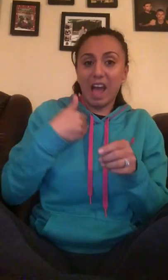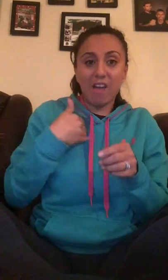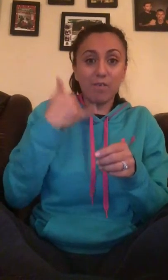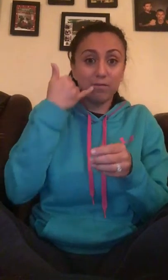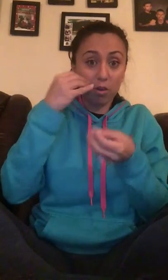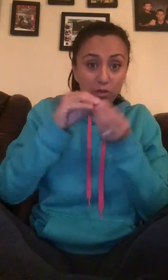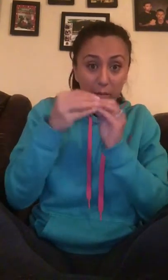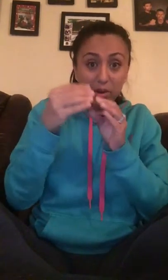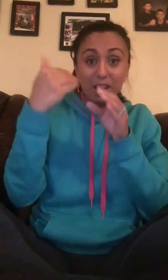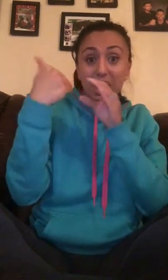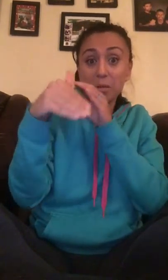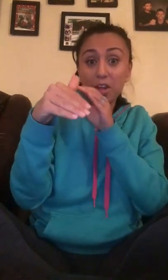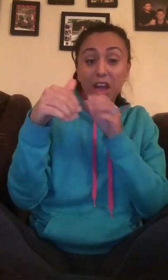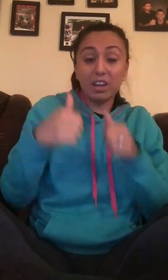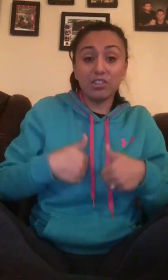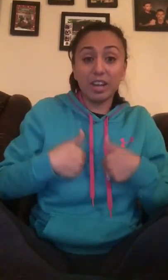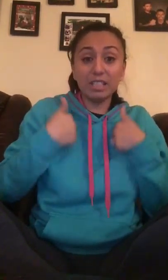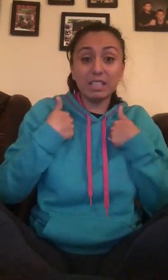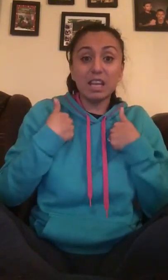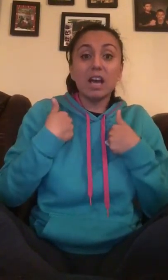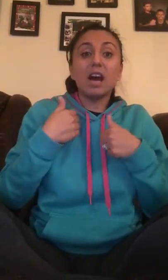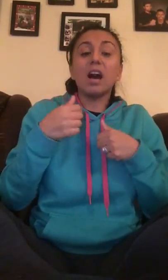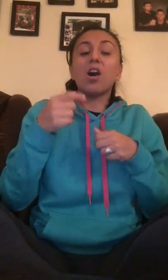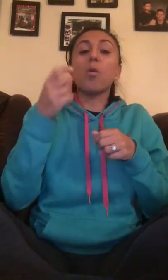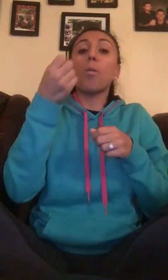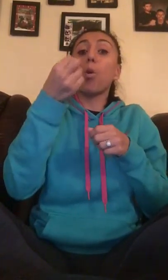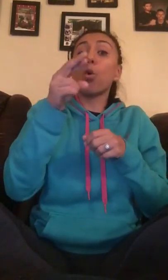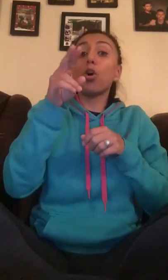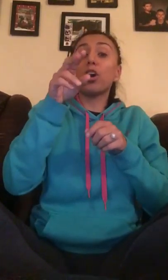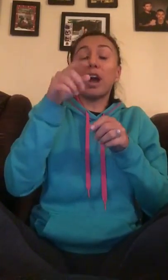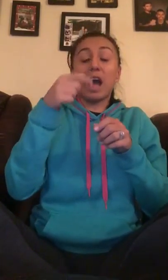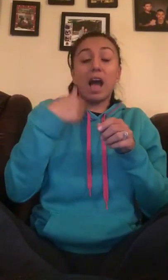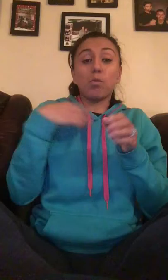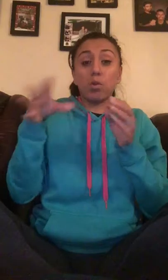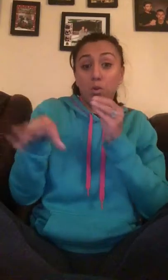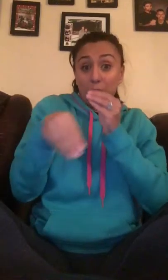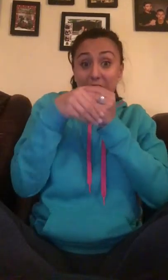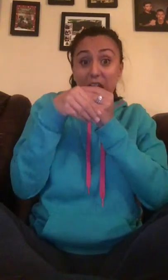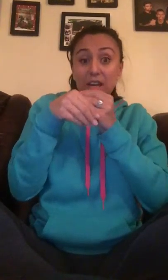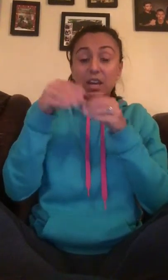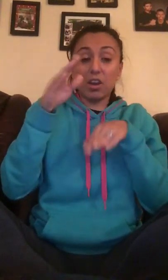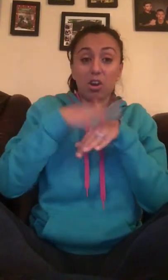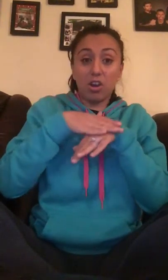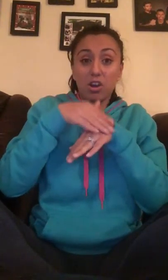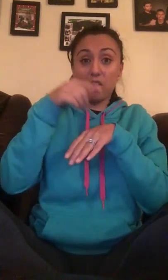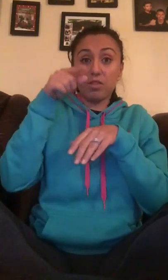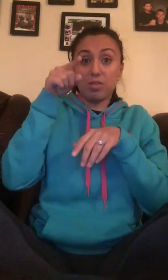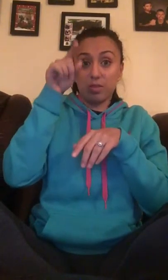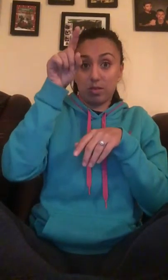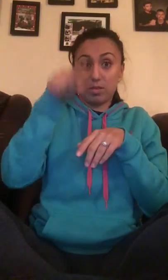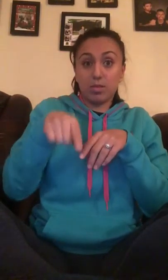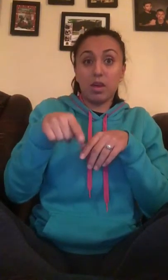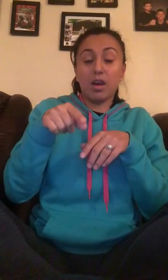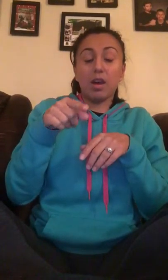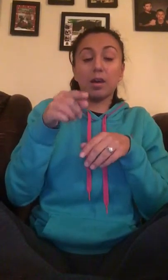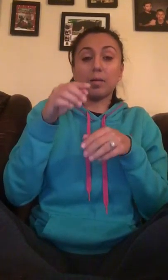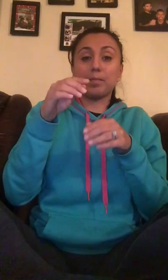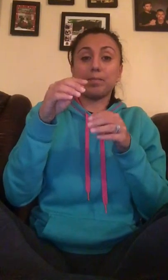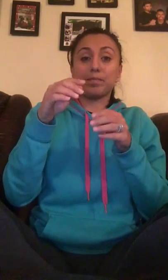have a phone number and email address, or I will add it on the vlog.